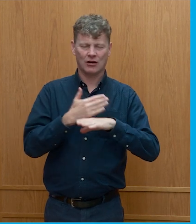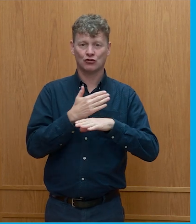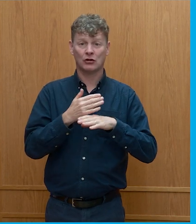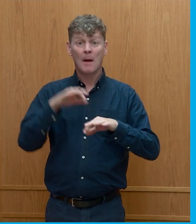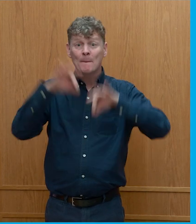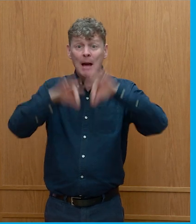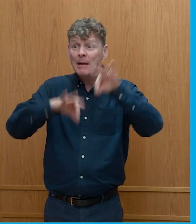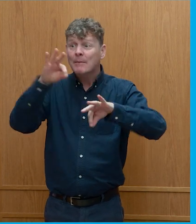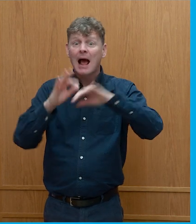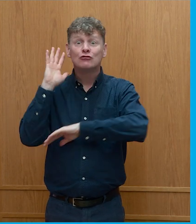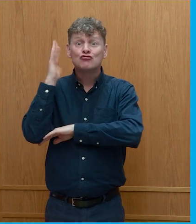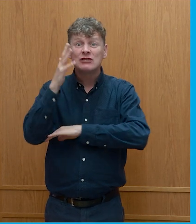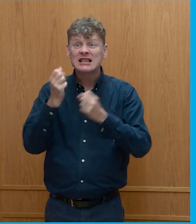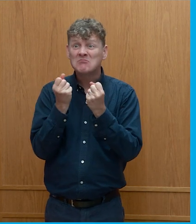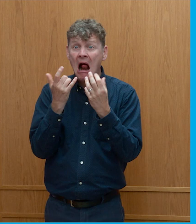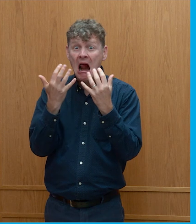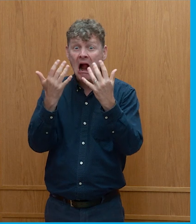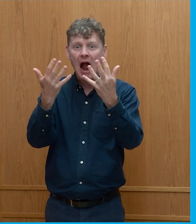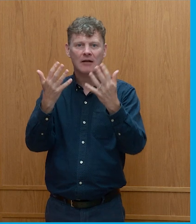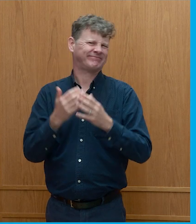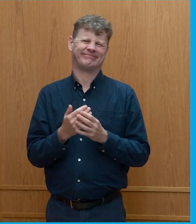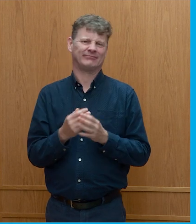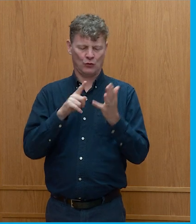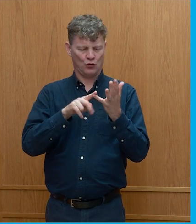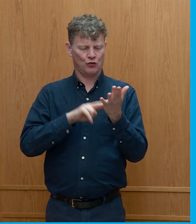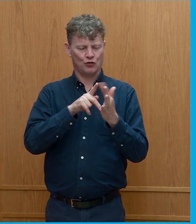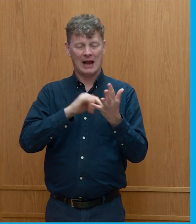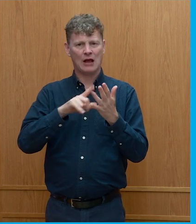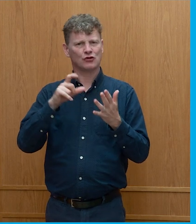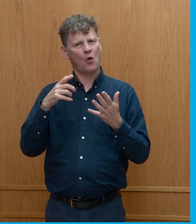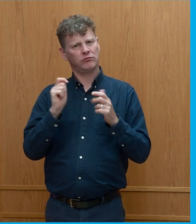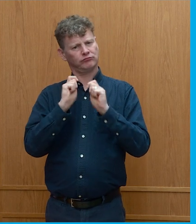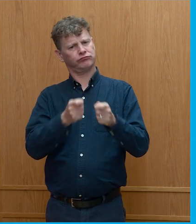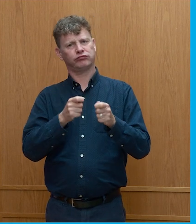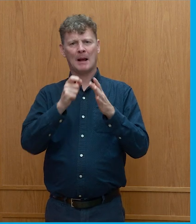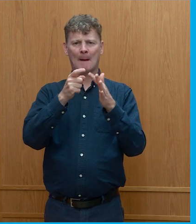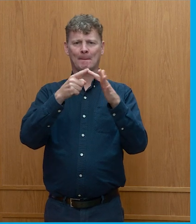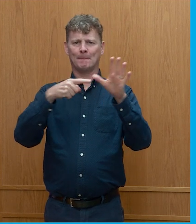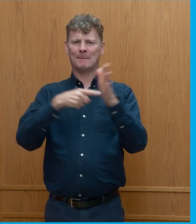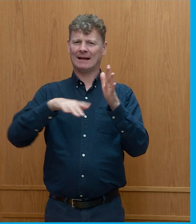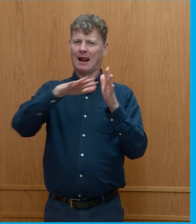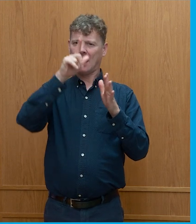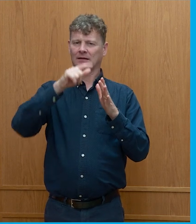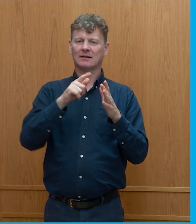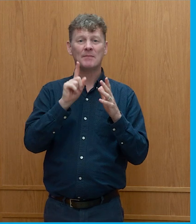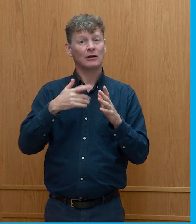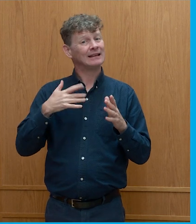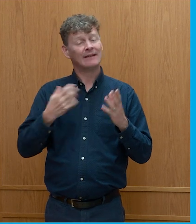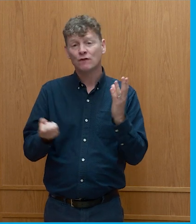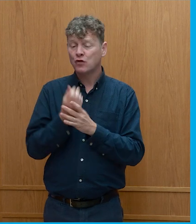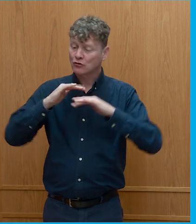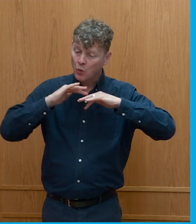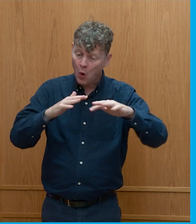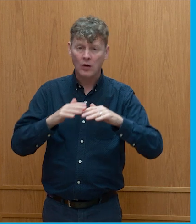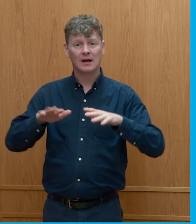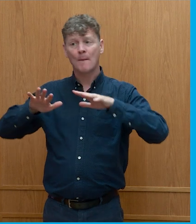trees it we've got unesco world heritage peatlands in scotland now but it's restoring fresh water it's restoring marine habitats it's